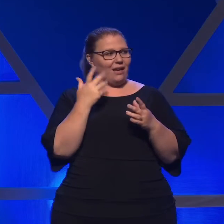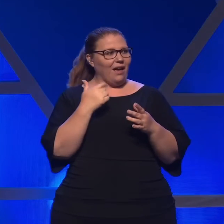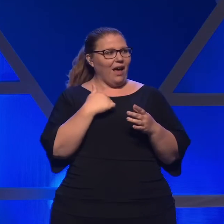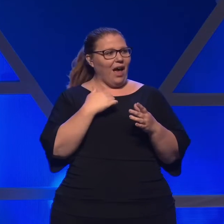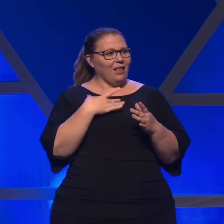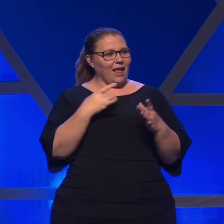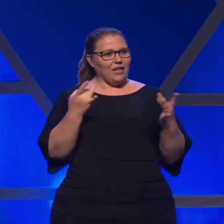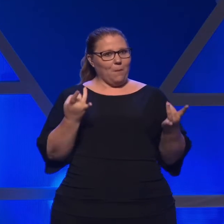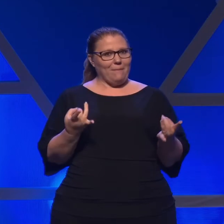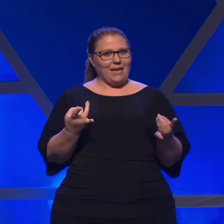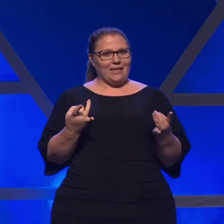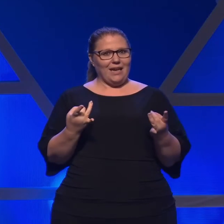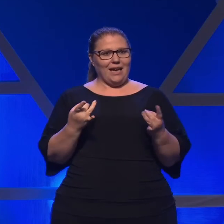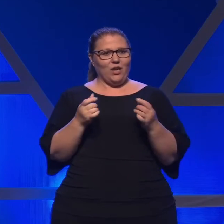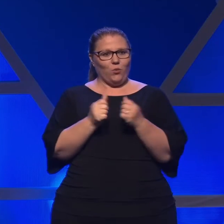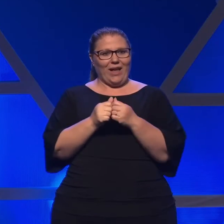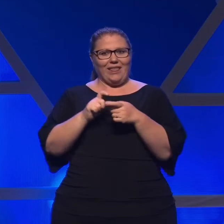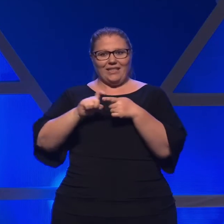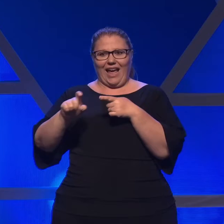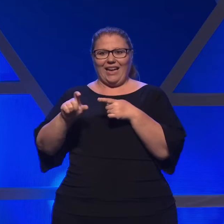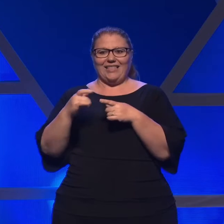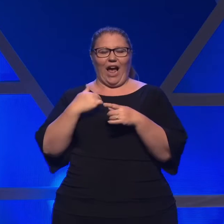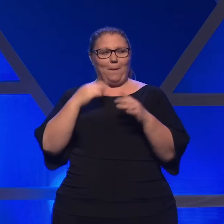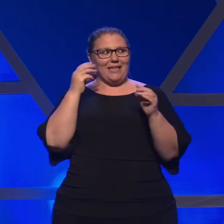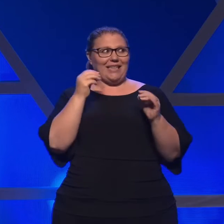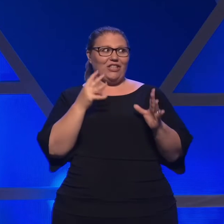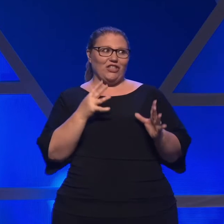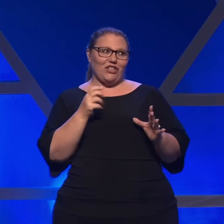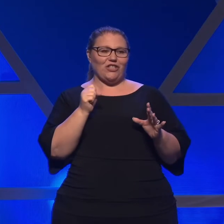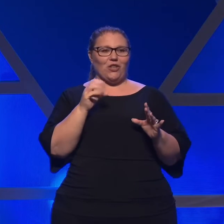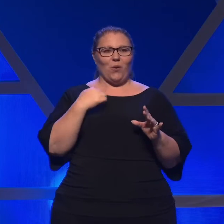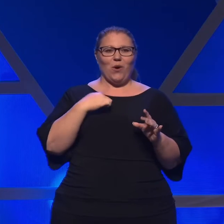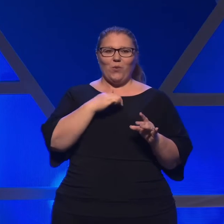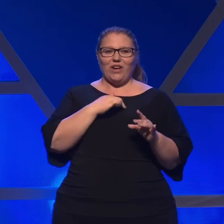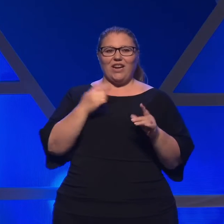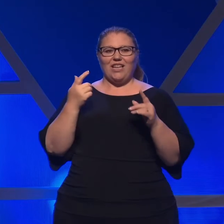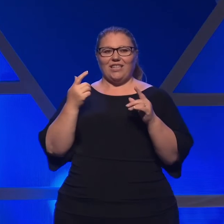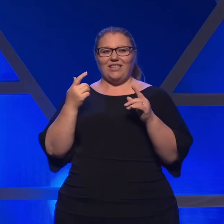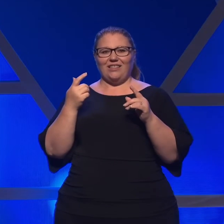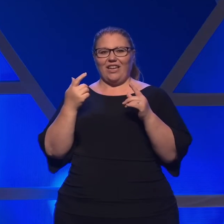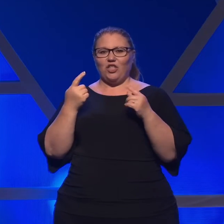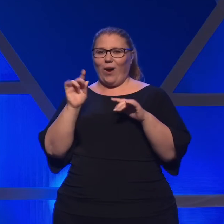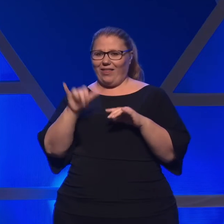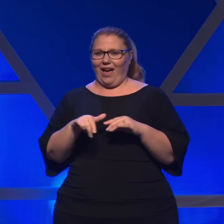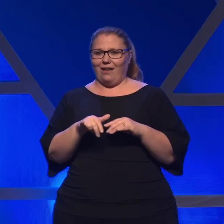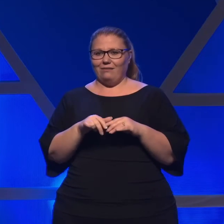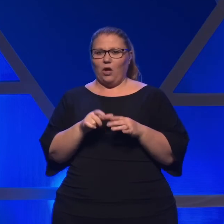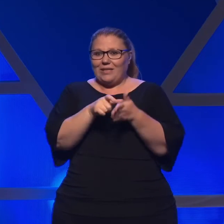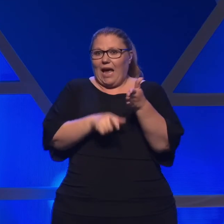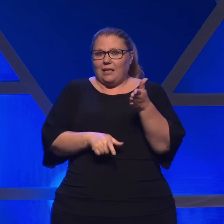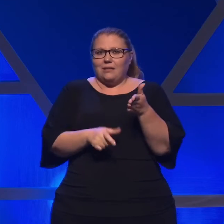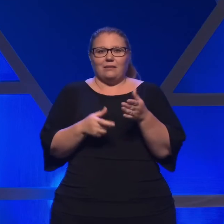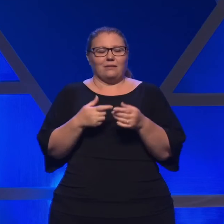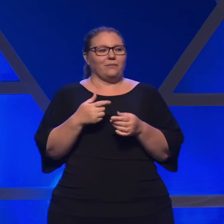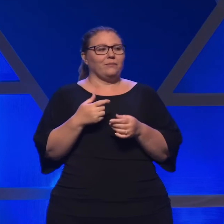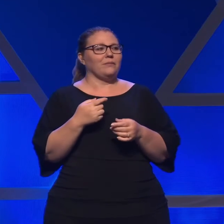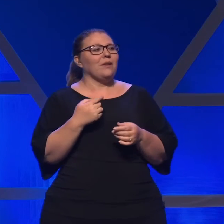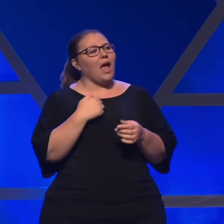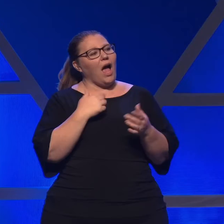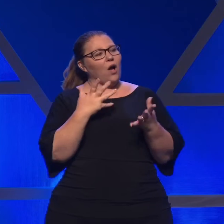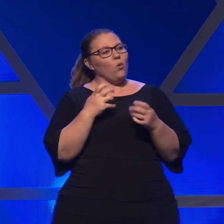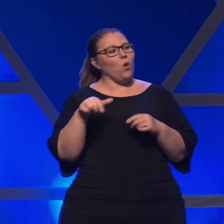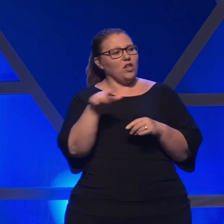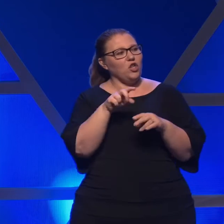over a text. I'm a teacher. So we're going to try that, okay? So for this next part, I want you to sit and listen.